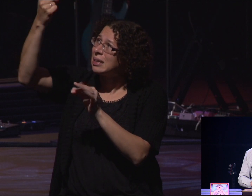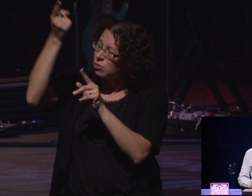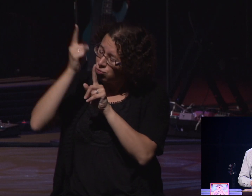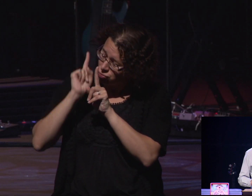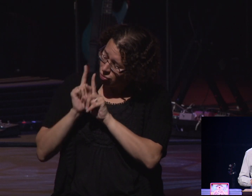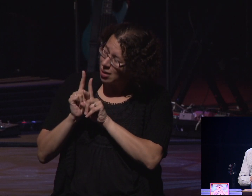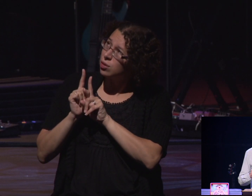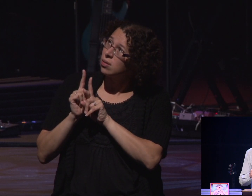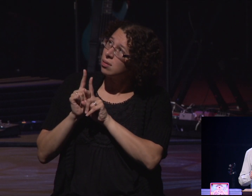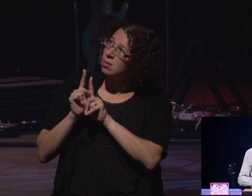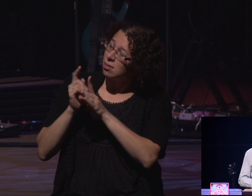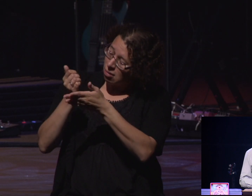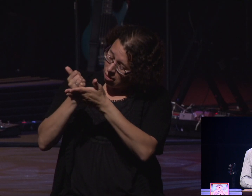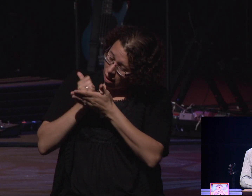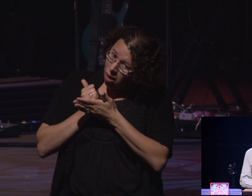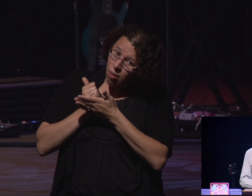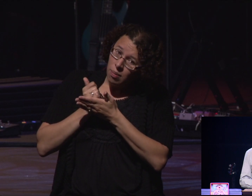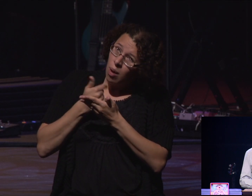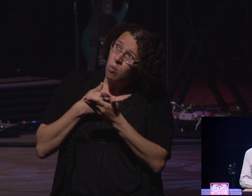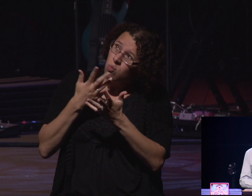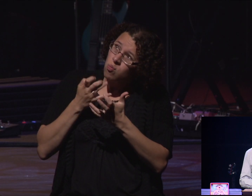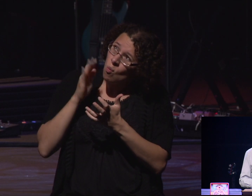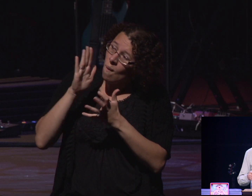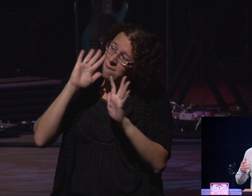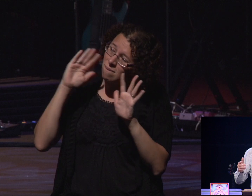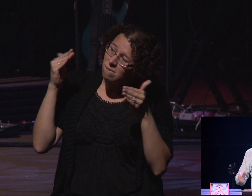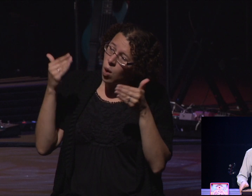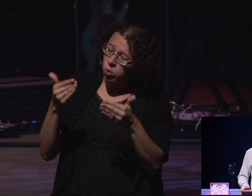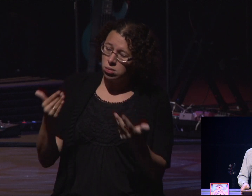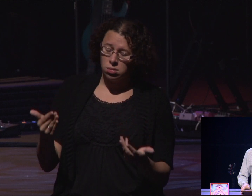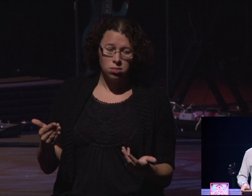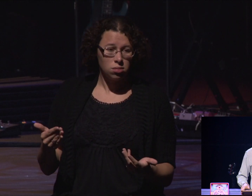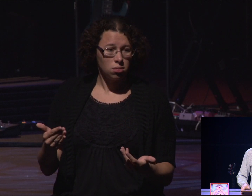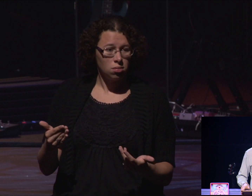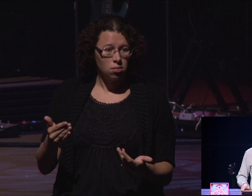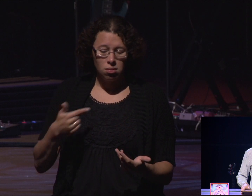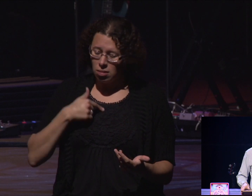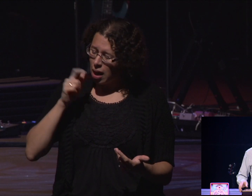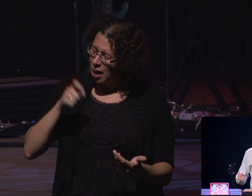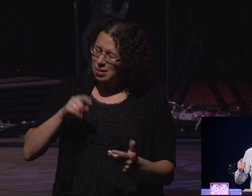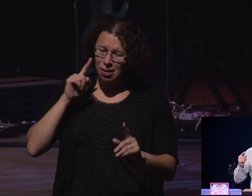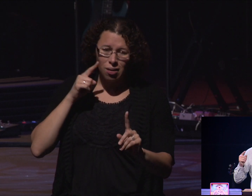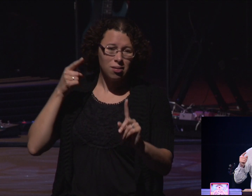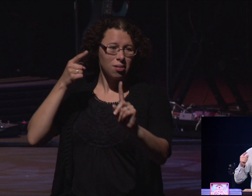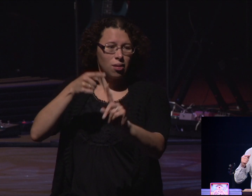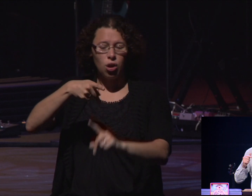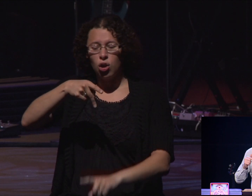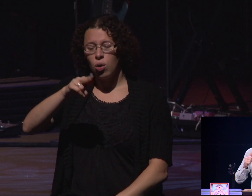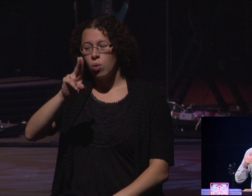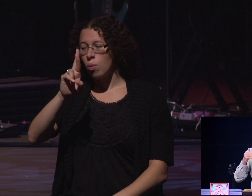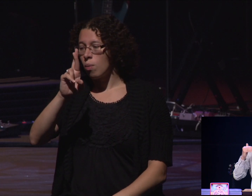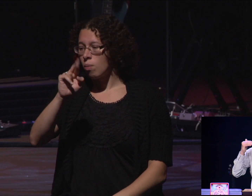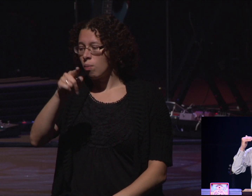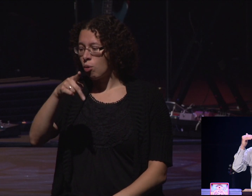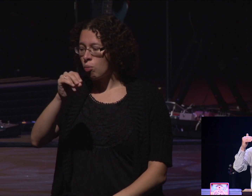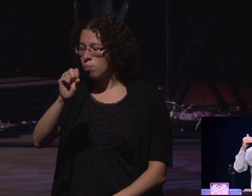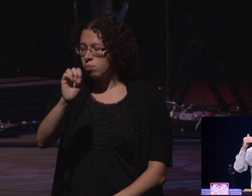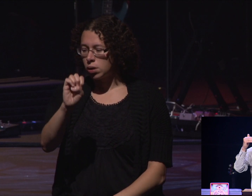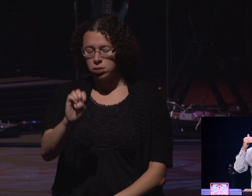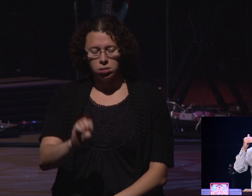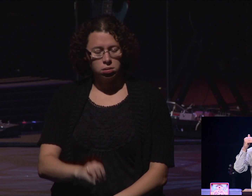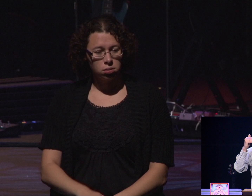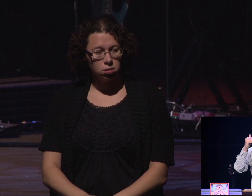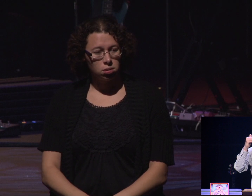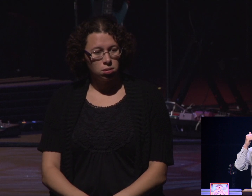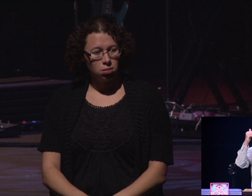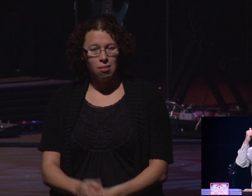focus? And commit to follow Him today. You say, God, I need a purpose. Help me to see that I am a child of you.